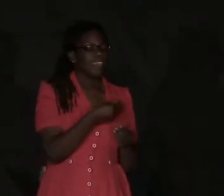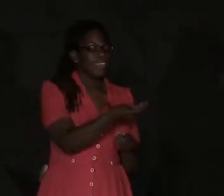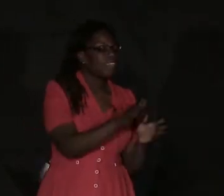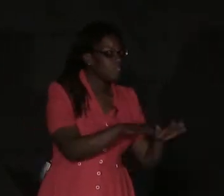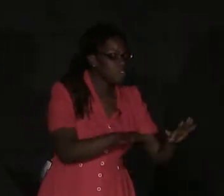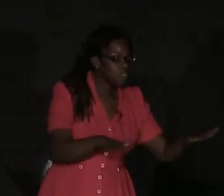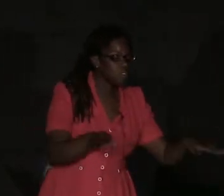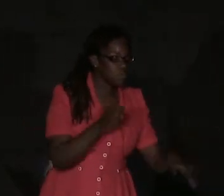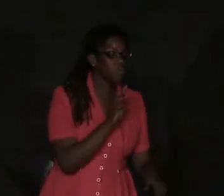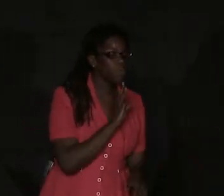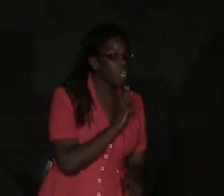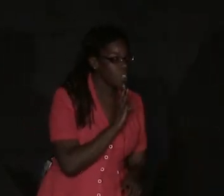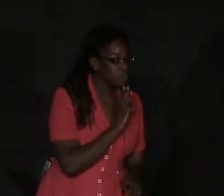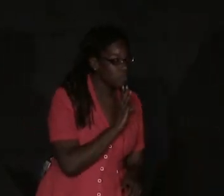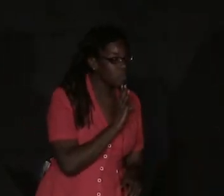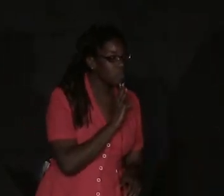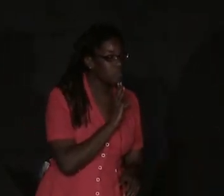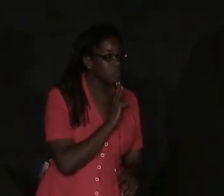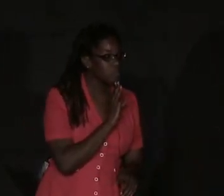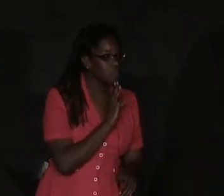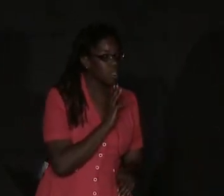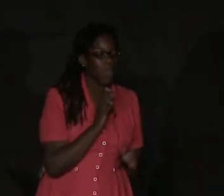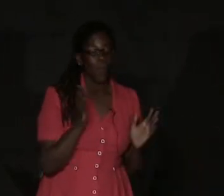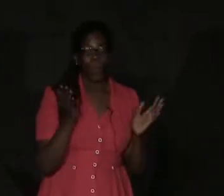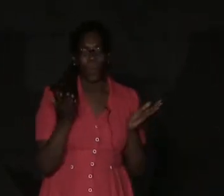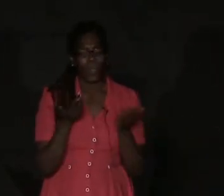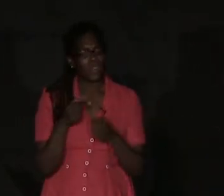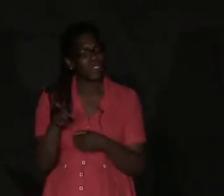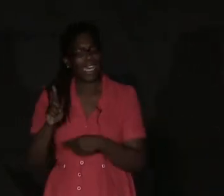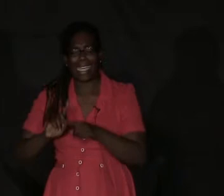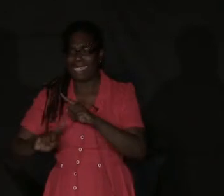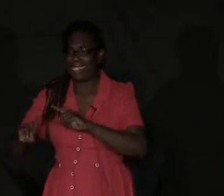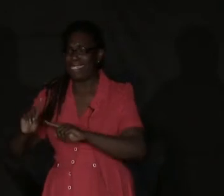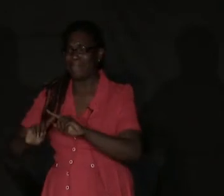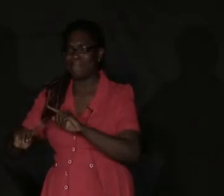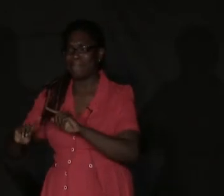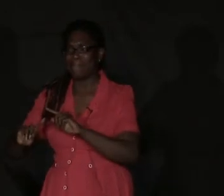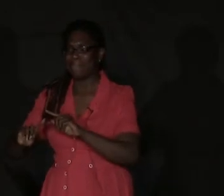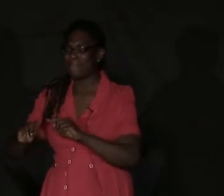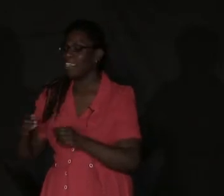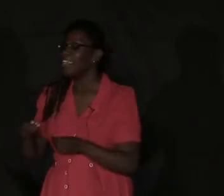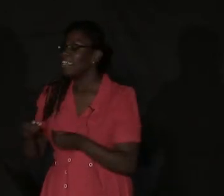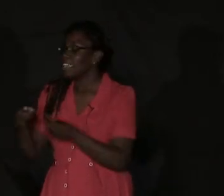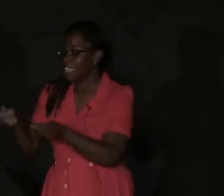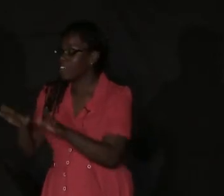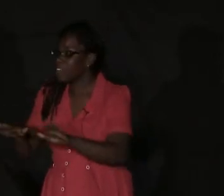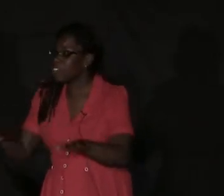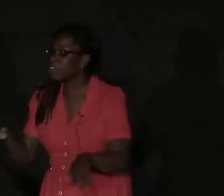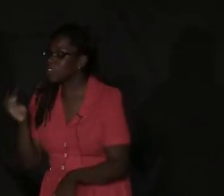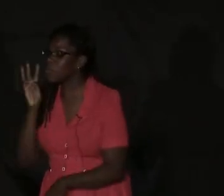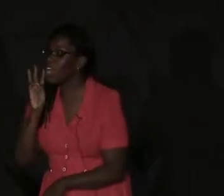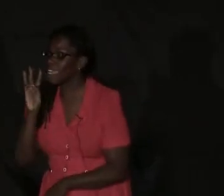Give the children water. What you signed. Give the children wine.